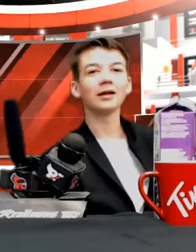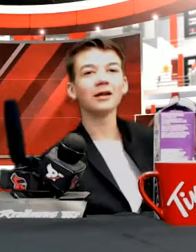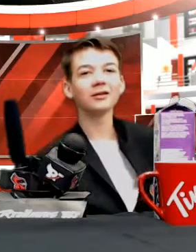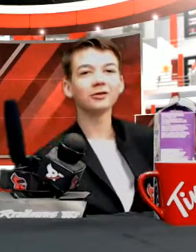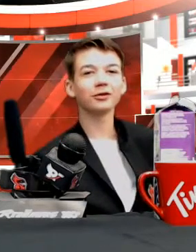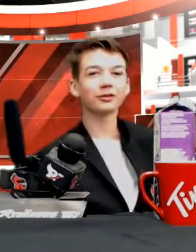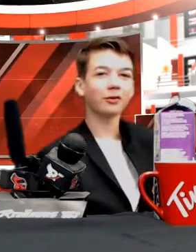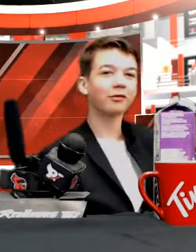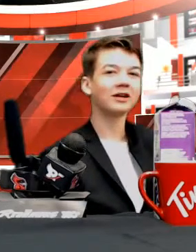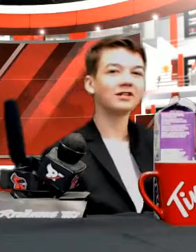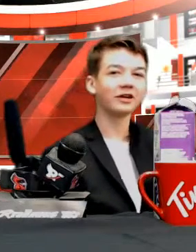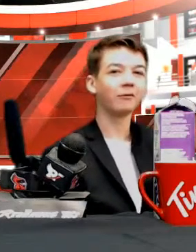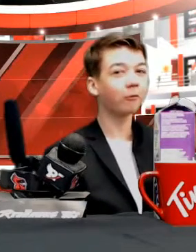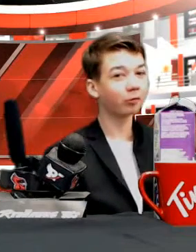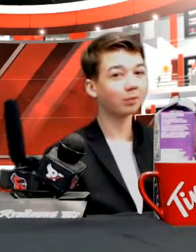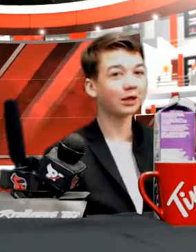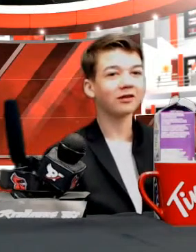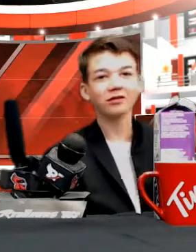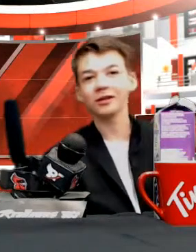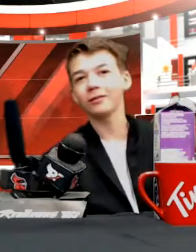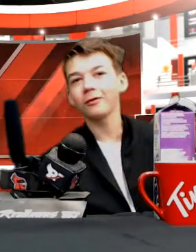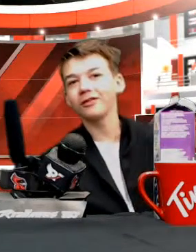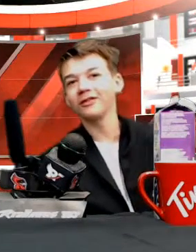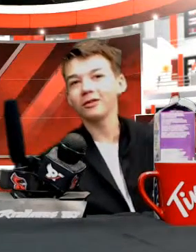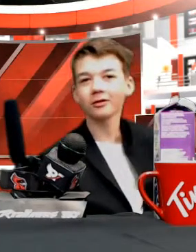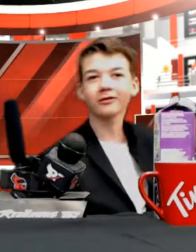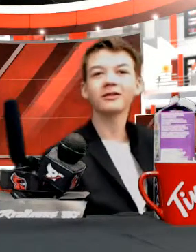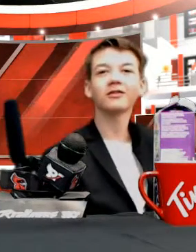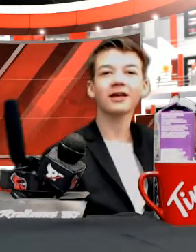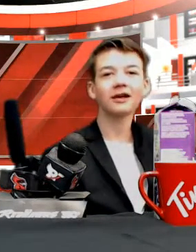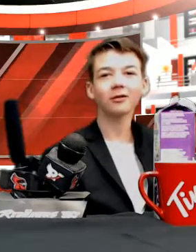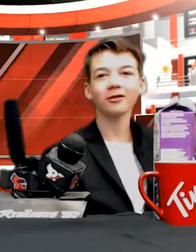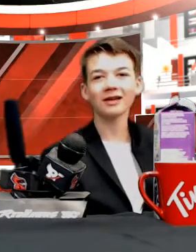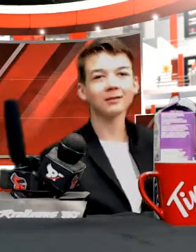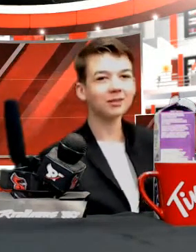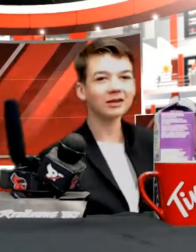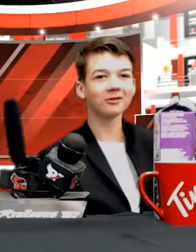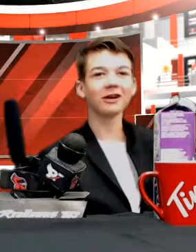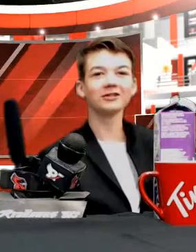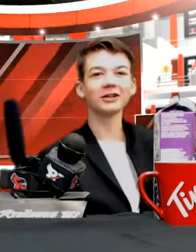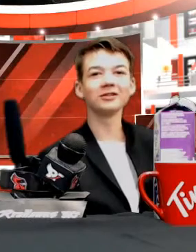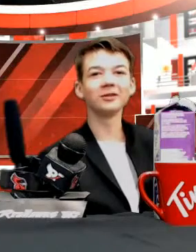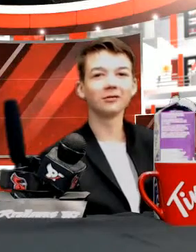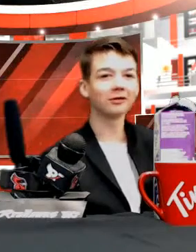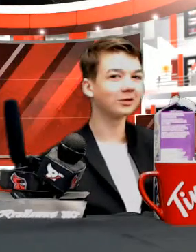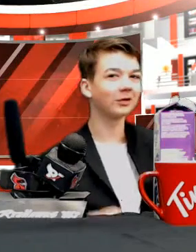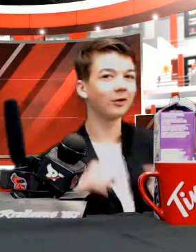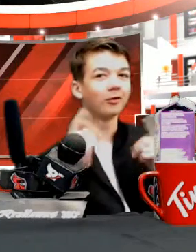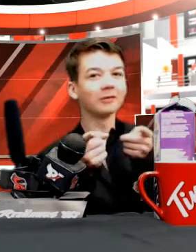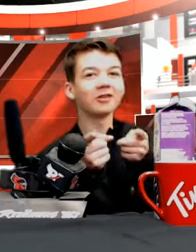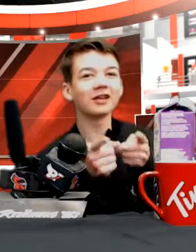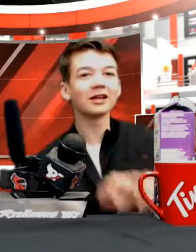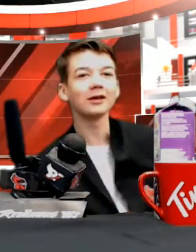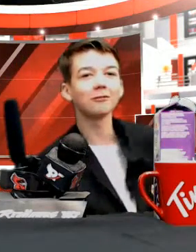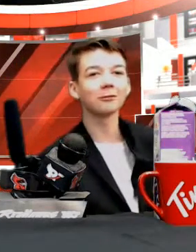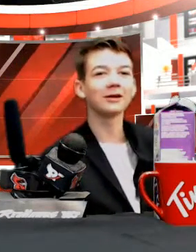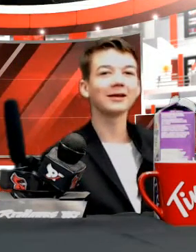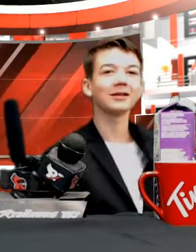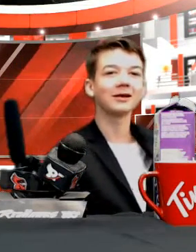Lyle and Georgia both finished in 4th place in the boys and girls singles categories, and a big congratulation goes out to Logan Mazzinke for winning the